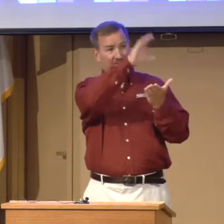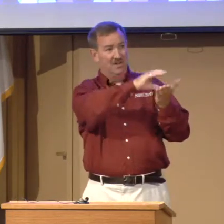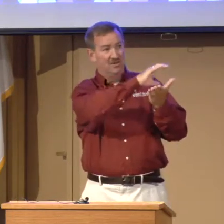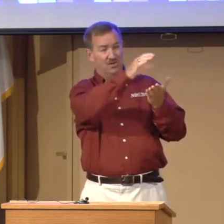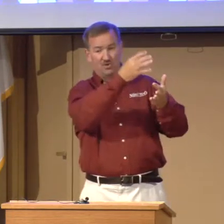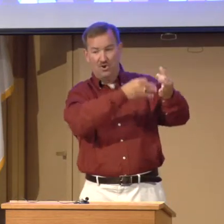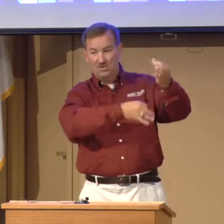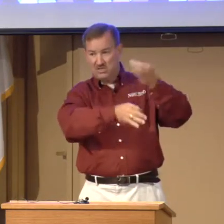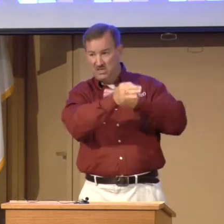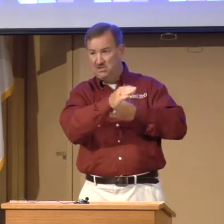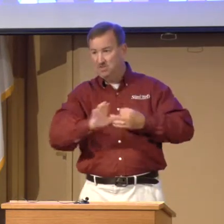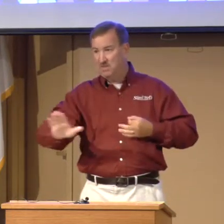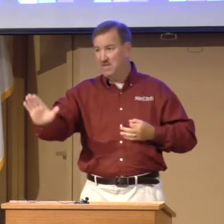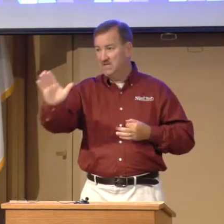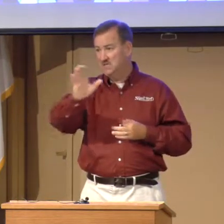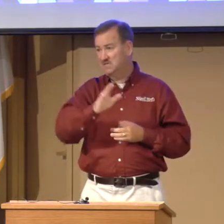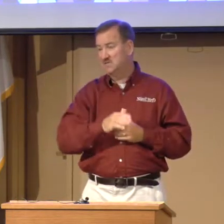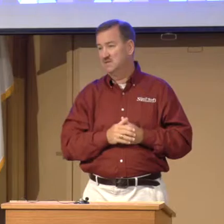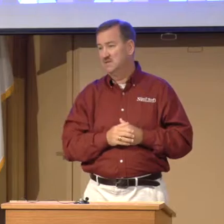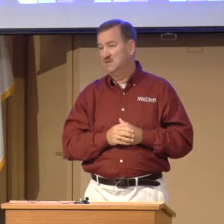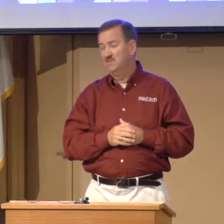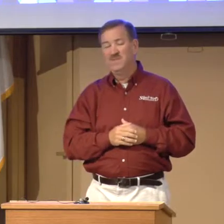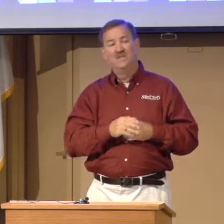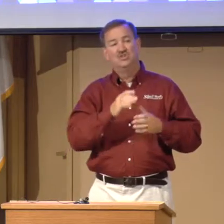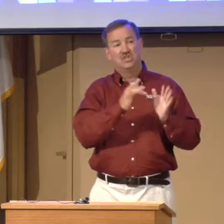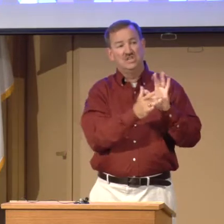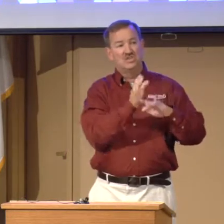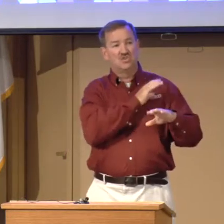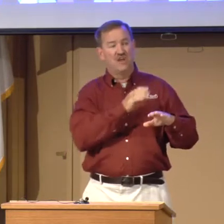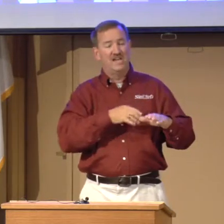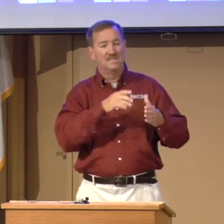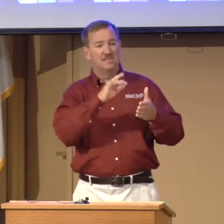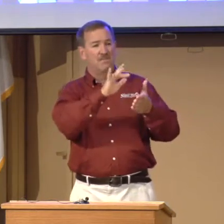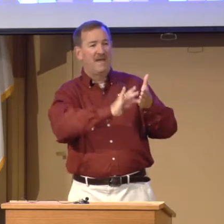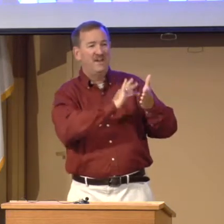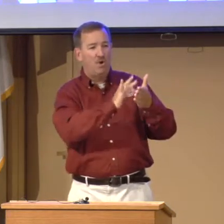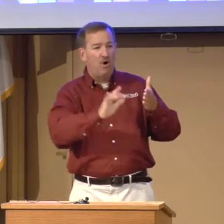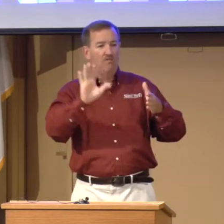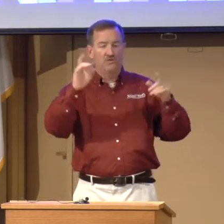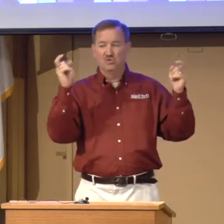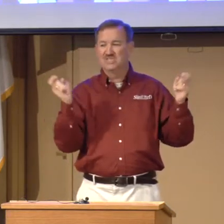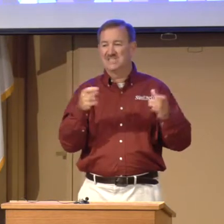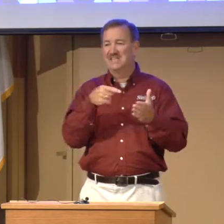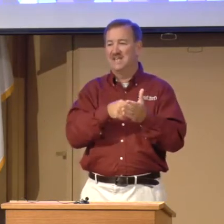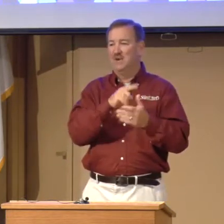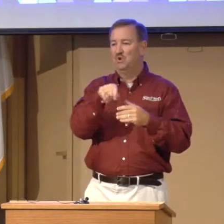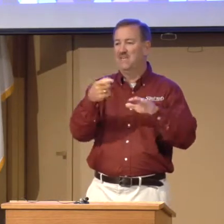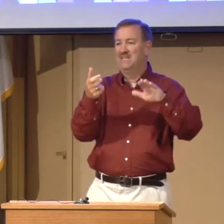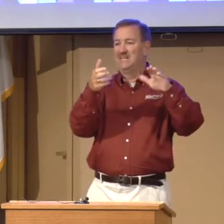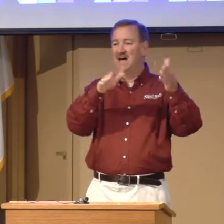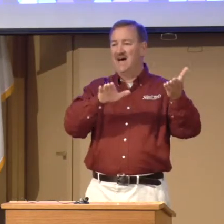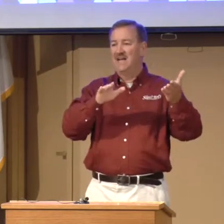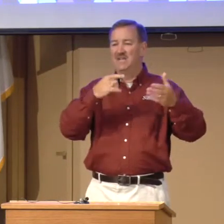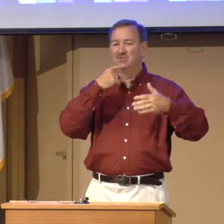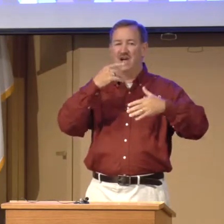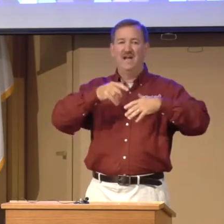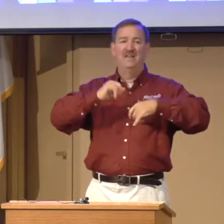there on the cross in your place. Jesus Christ paid off your sin debt when He died. He cried out,